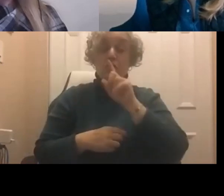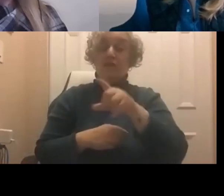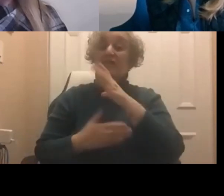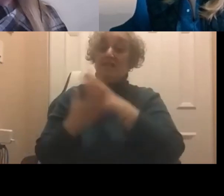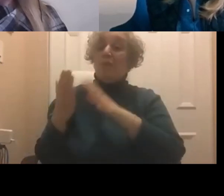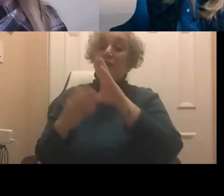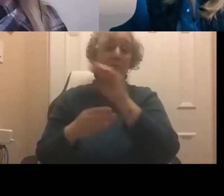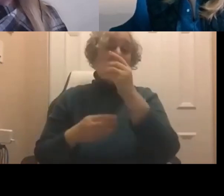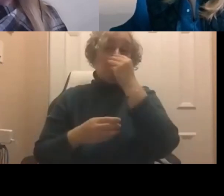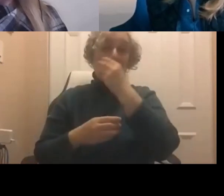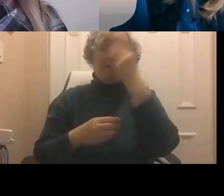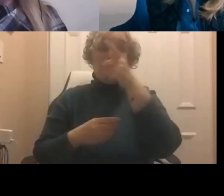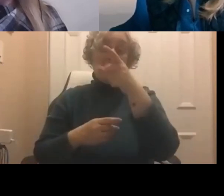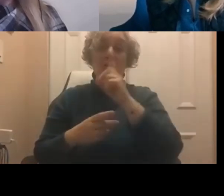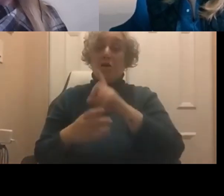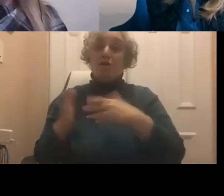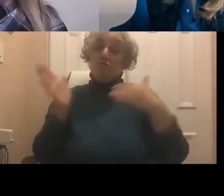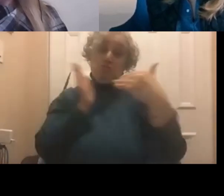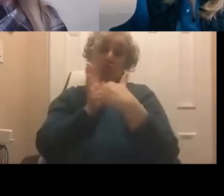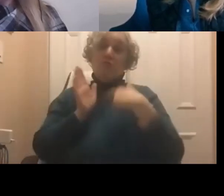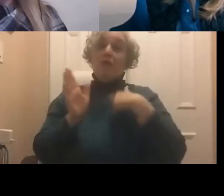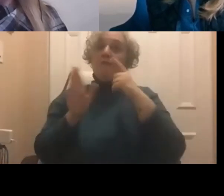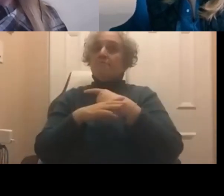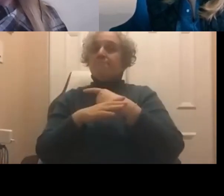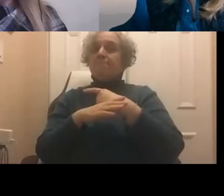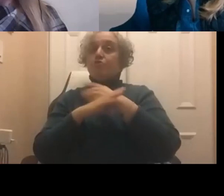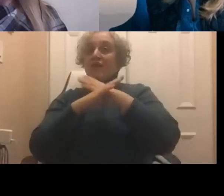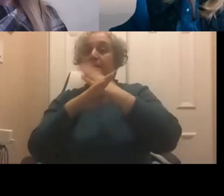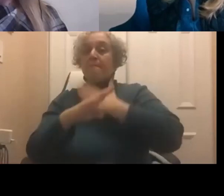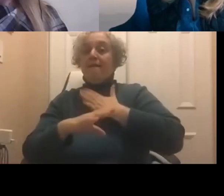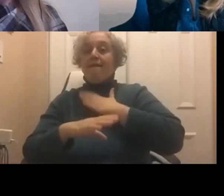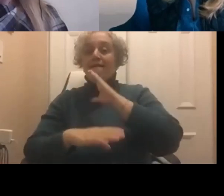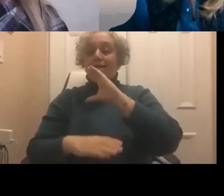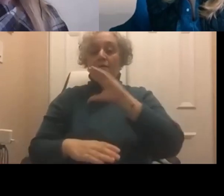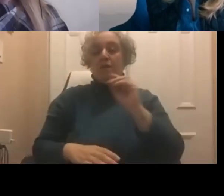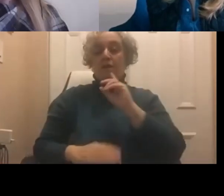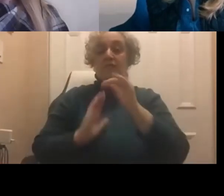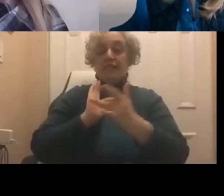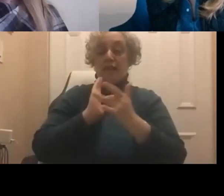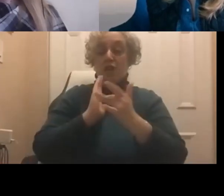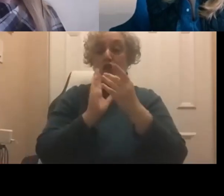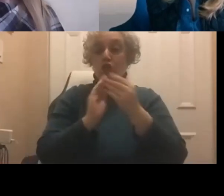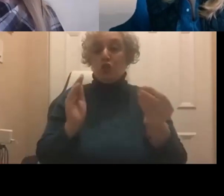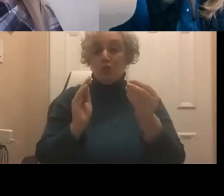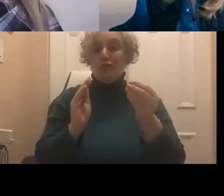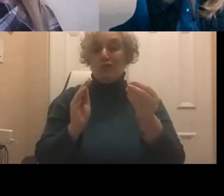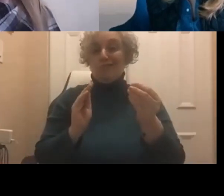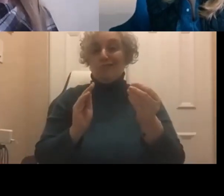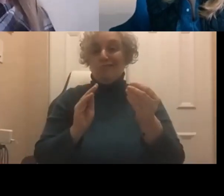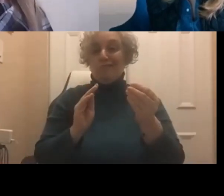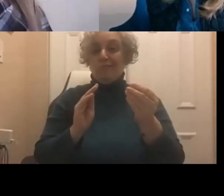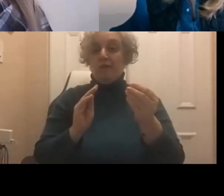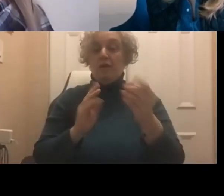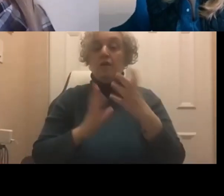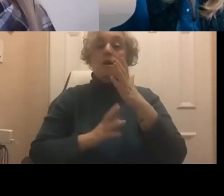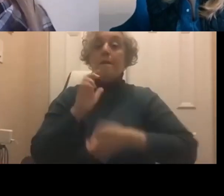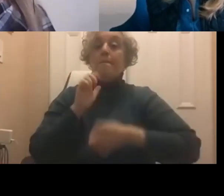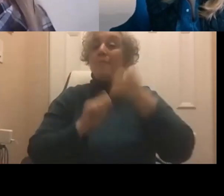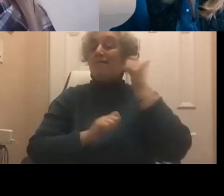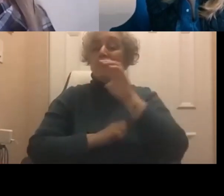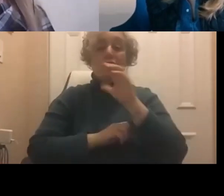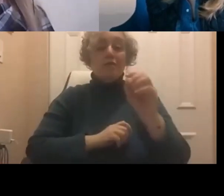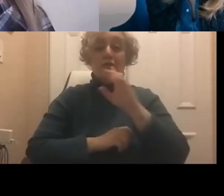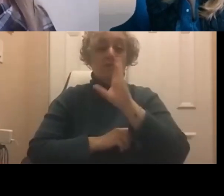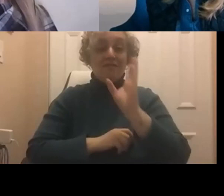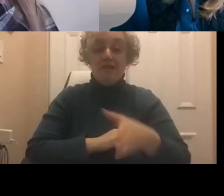whether it's a human being or a technology solution, most companies never get to